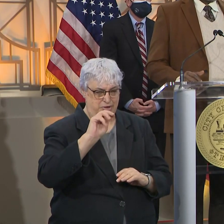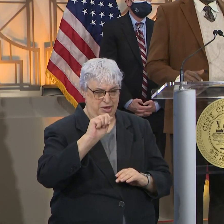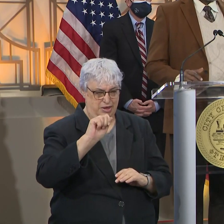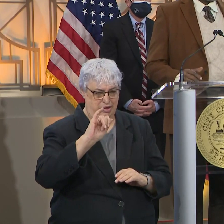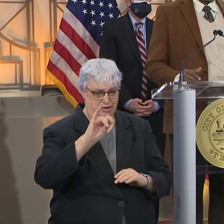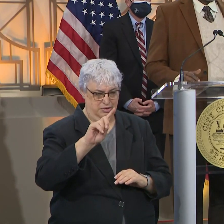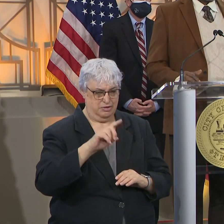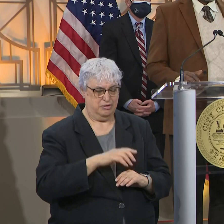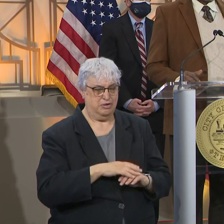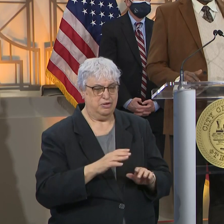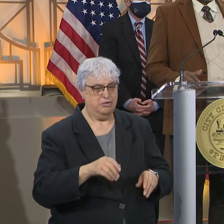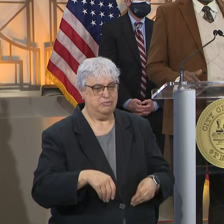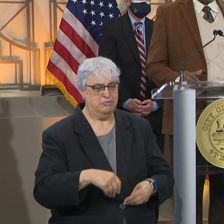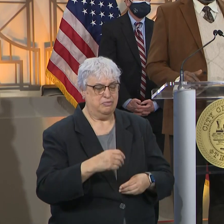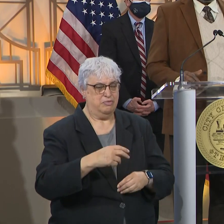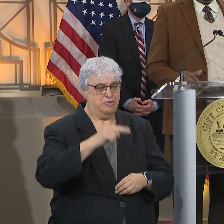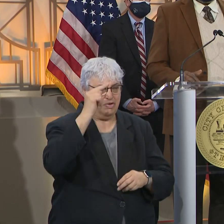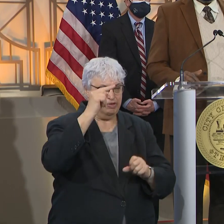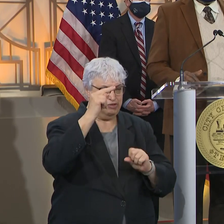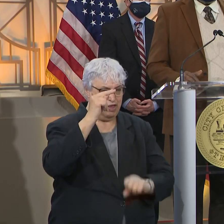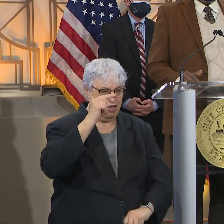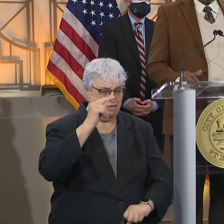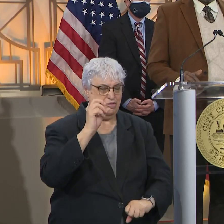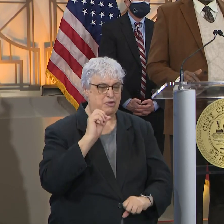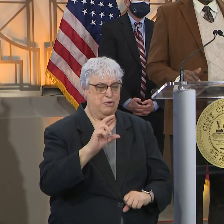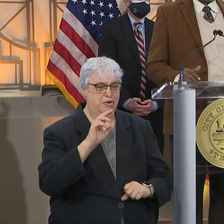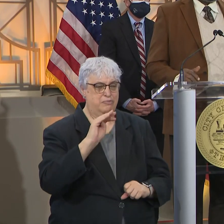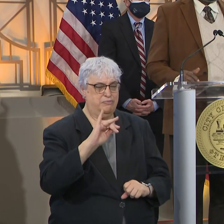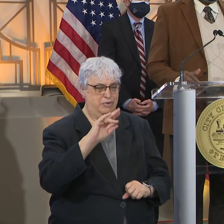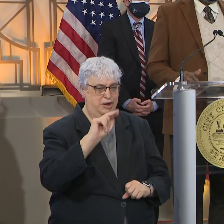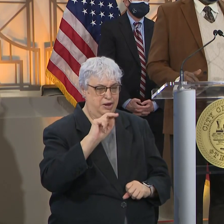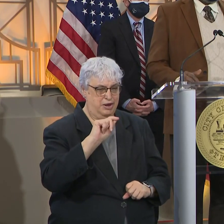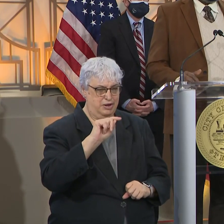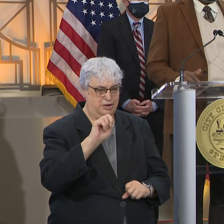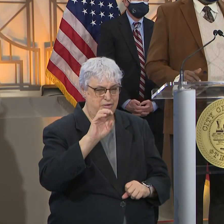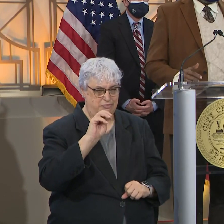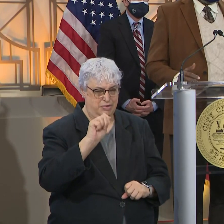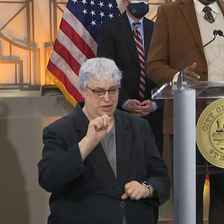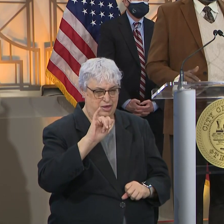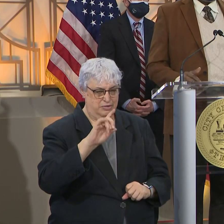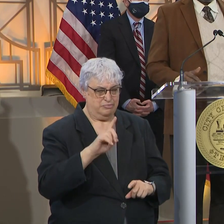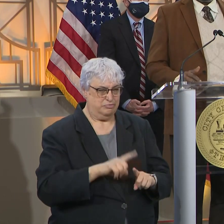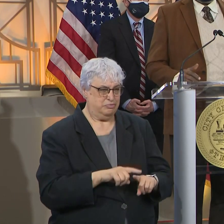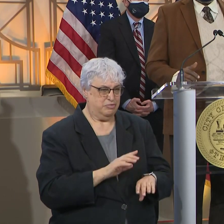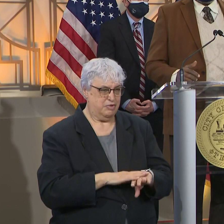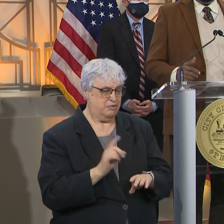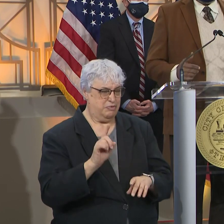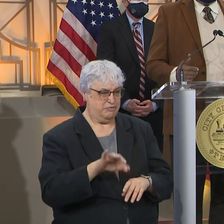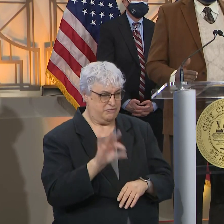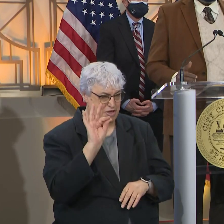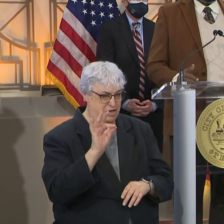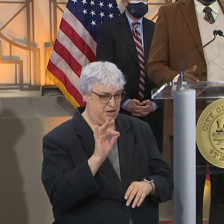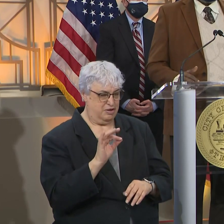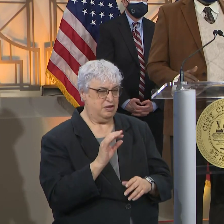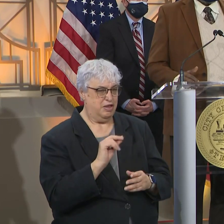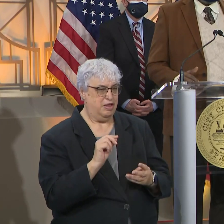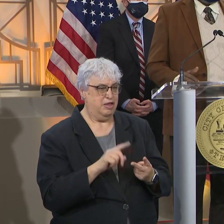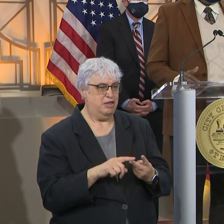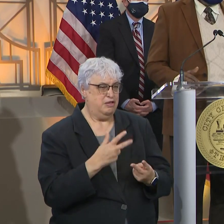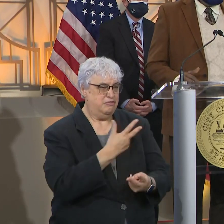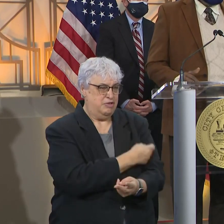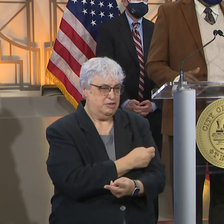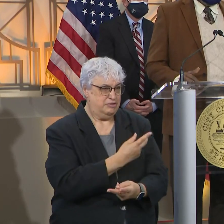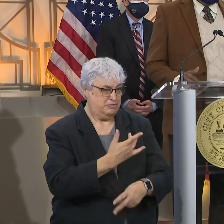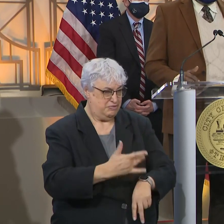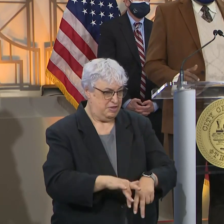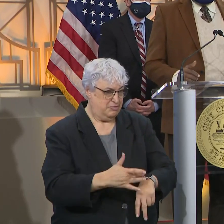up two sites, one north and one south, but that's dependent on locating the sites and also having the vaccine